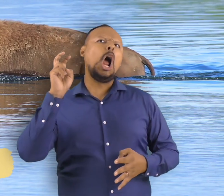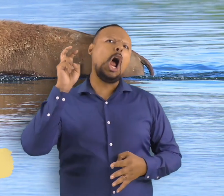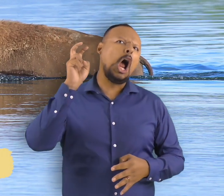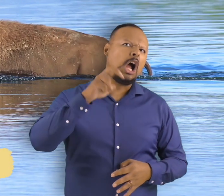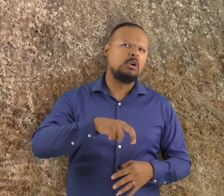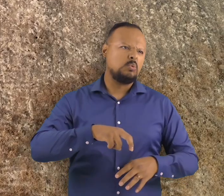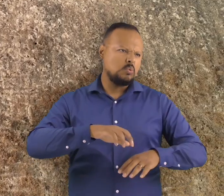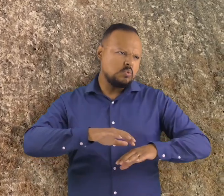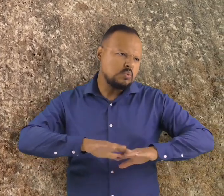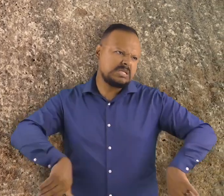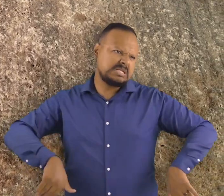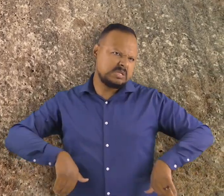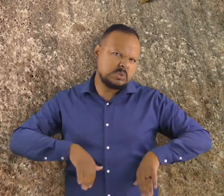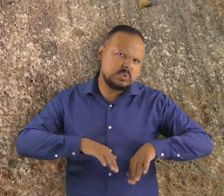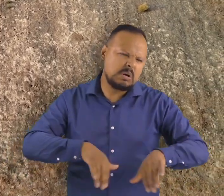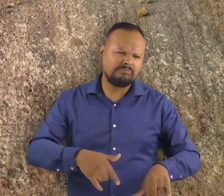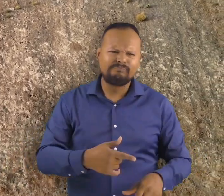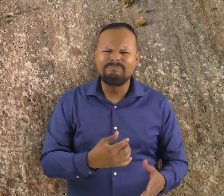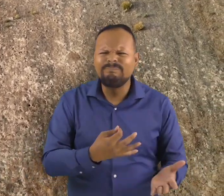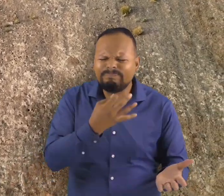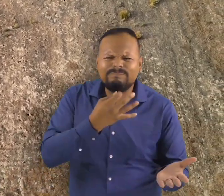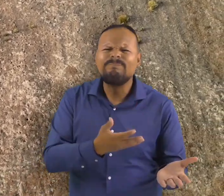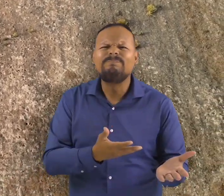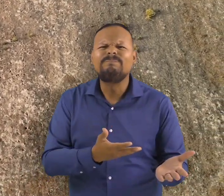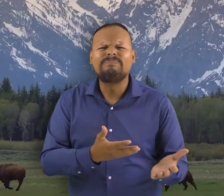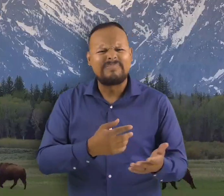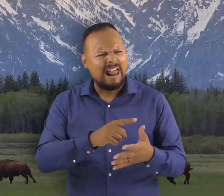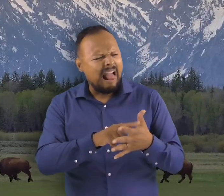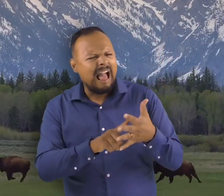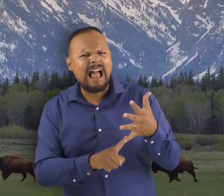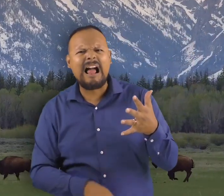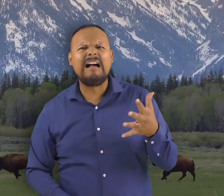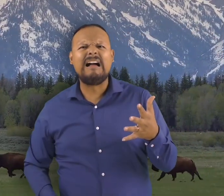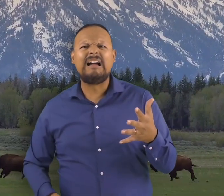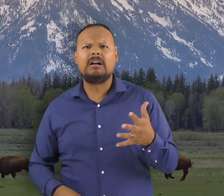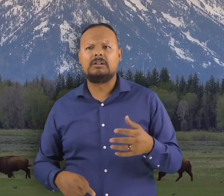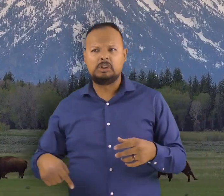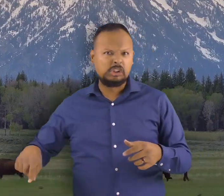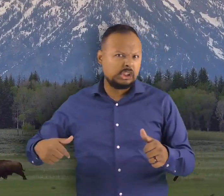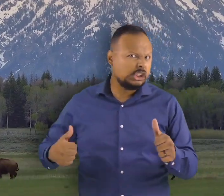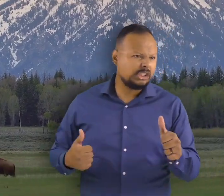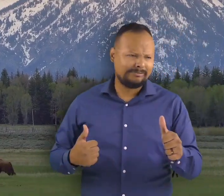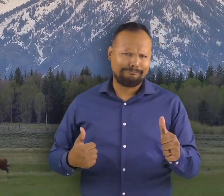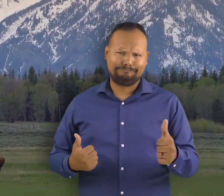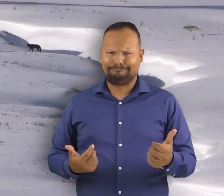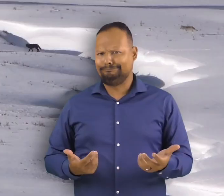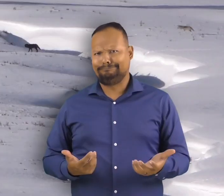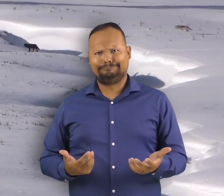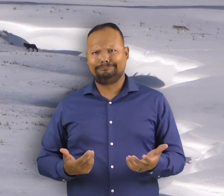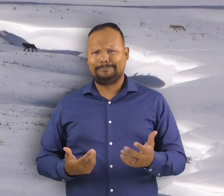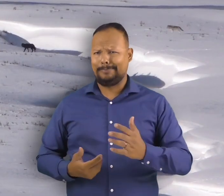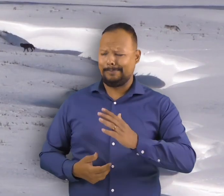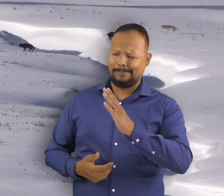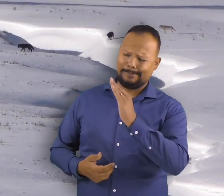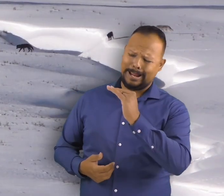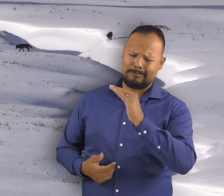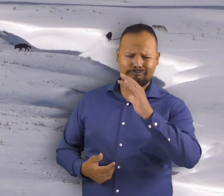all of these attributes help bison to avoid being eaten by predators predators like wolves